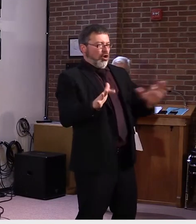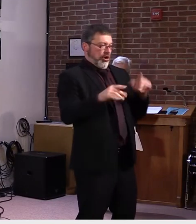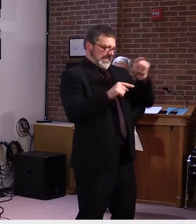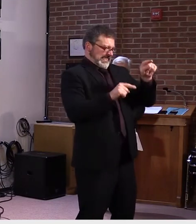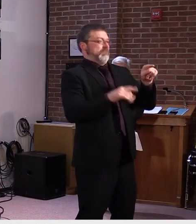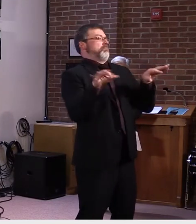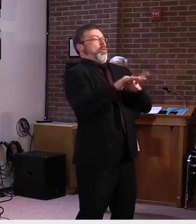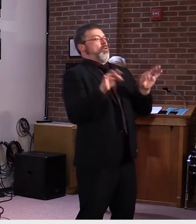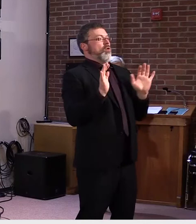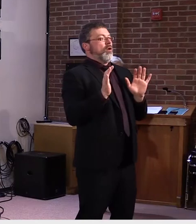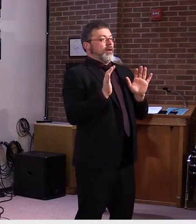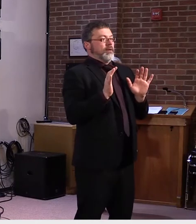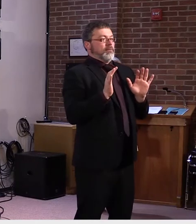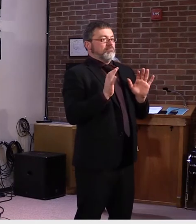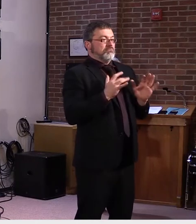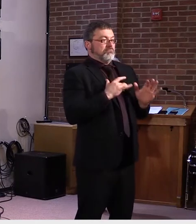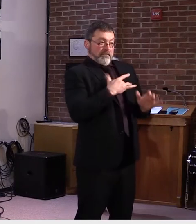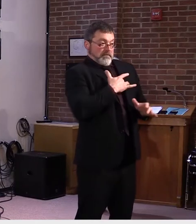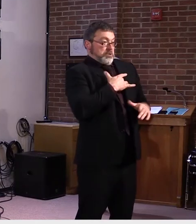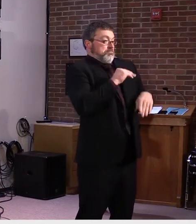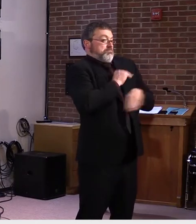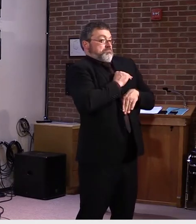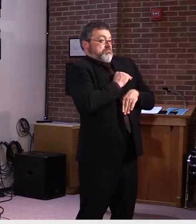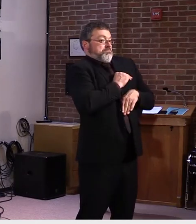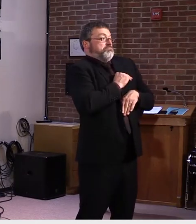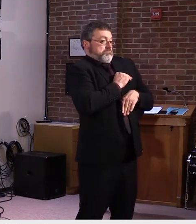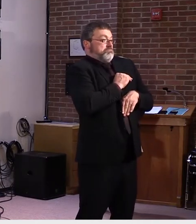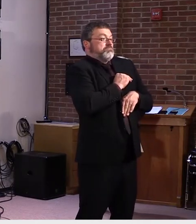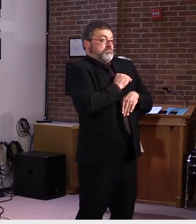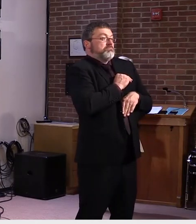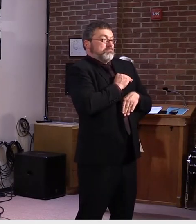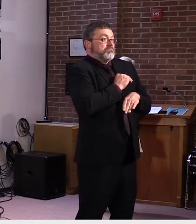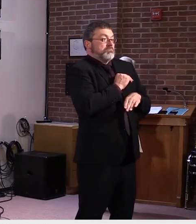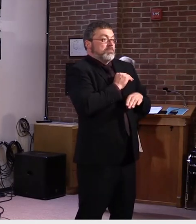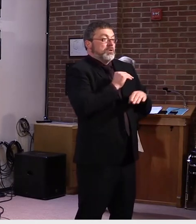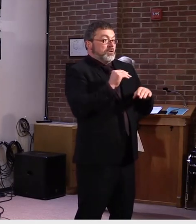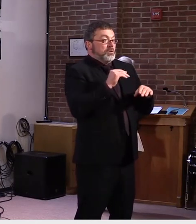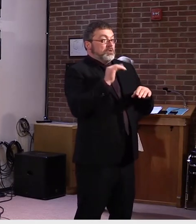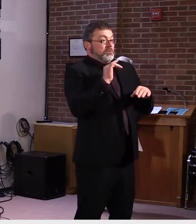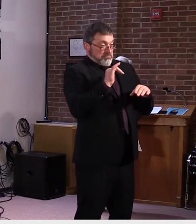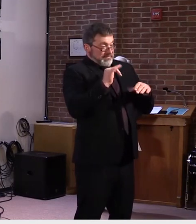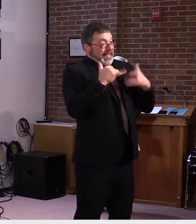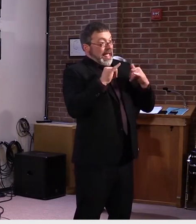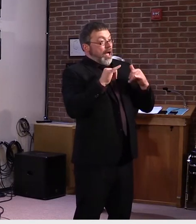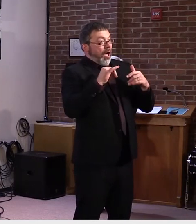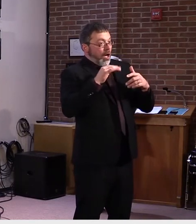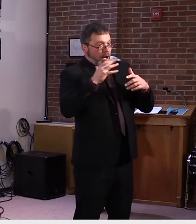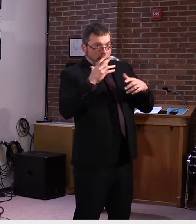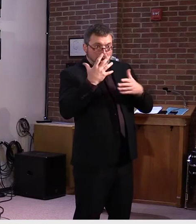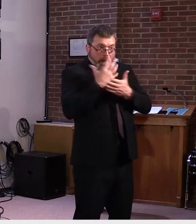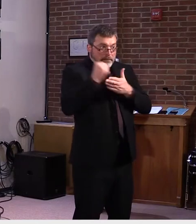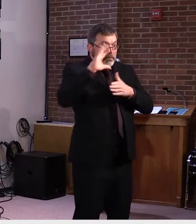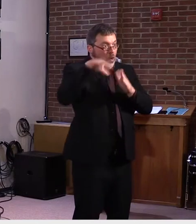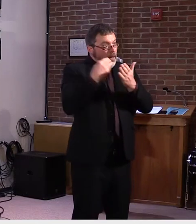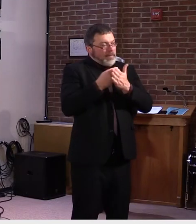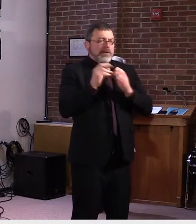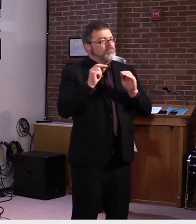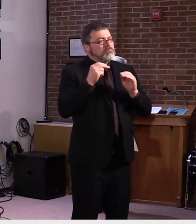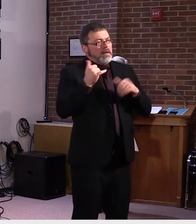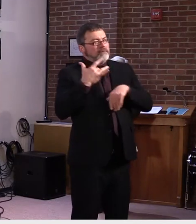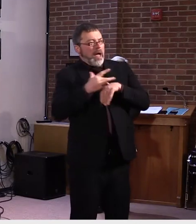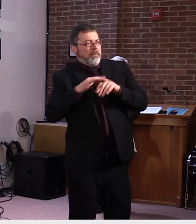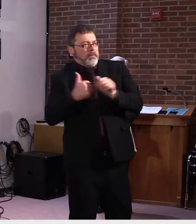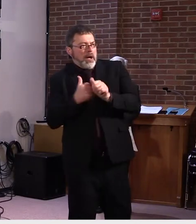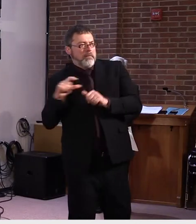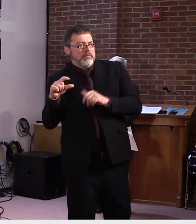surplus revenues that we talked about last week in the last year's budget. So we were able to utilize some of that to fill the